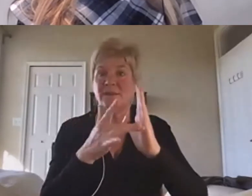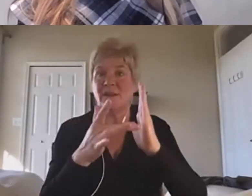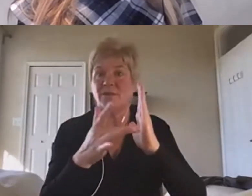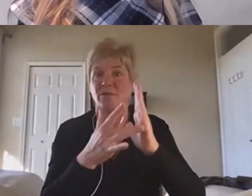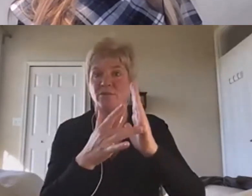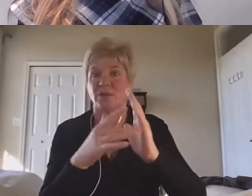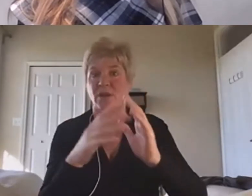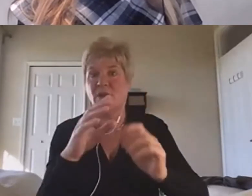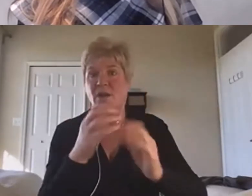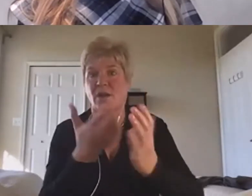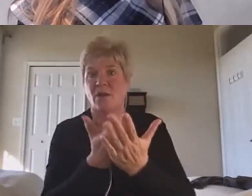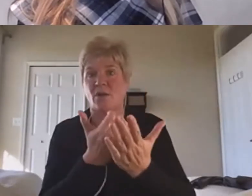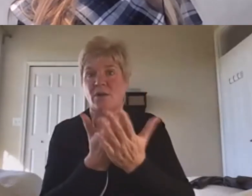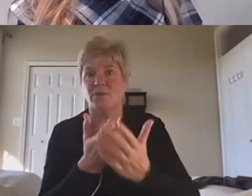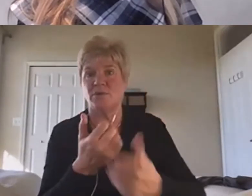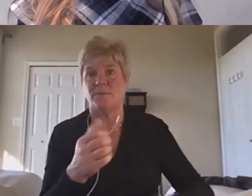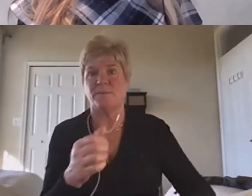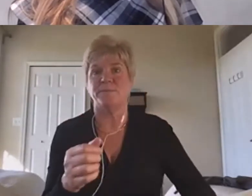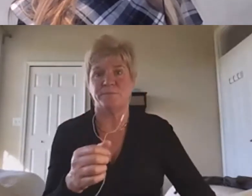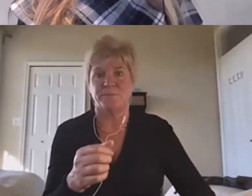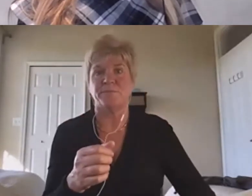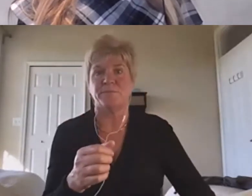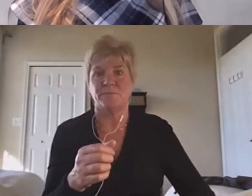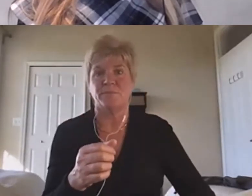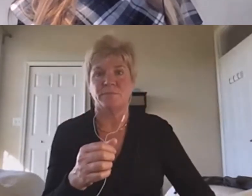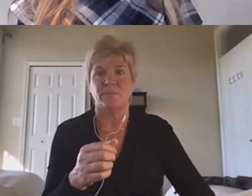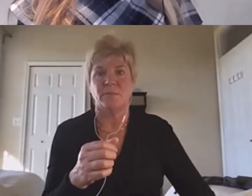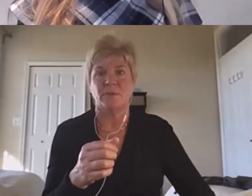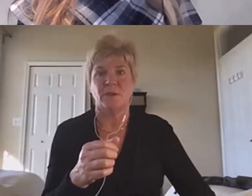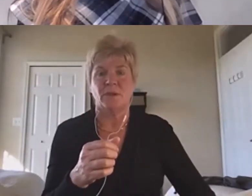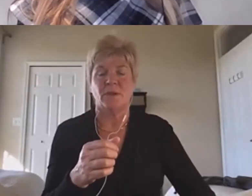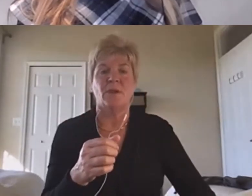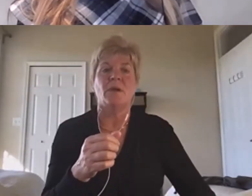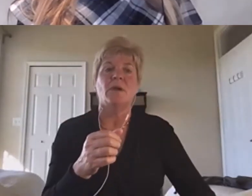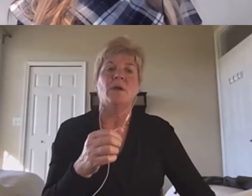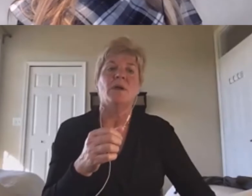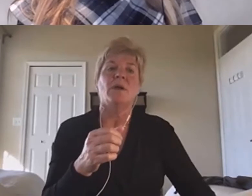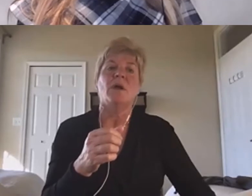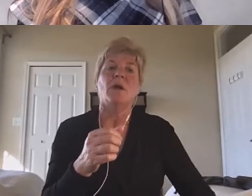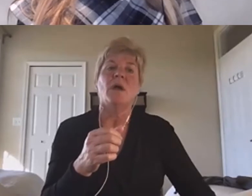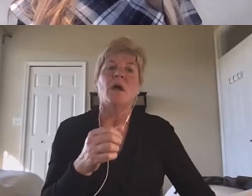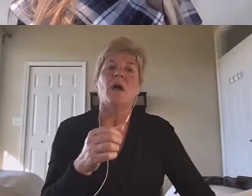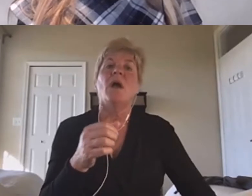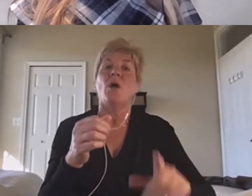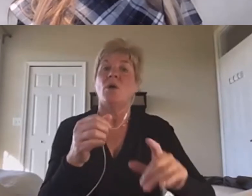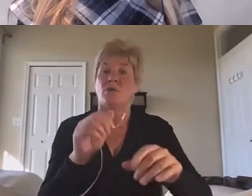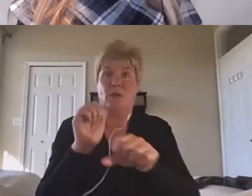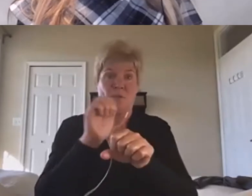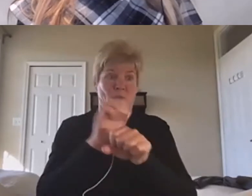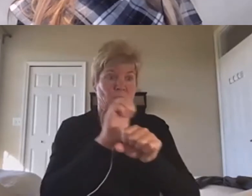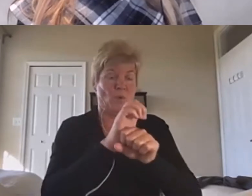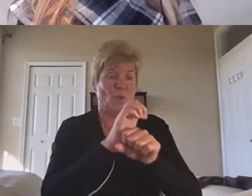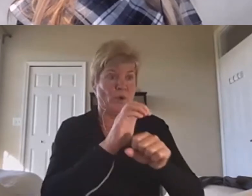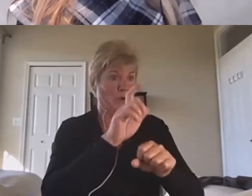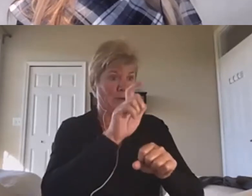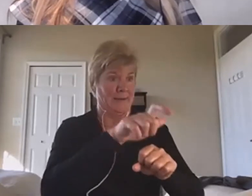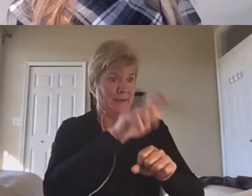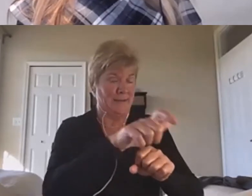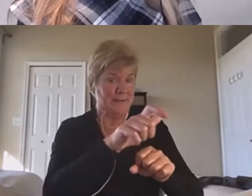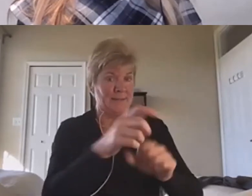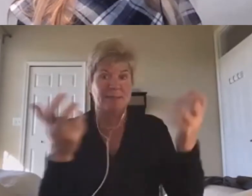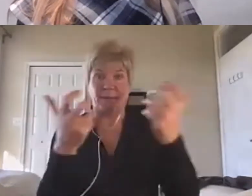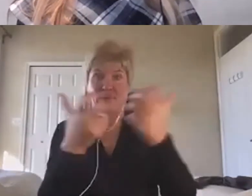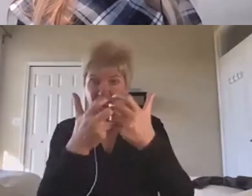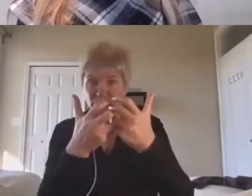being able to look at the skills. But it always begins with, what is it that the employer needs? And then, does it match what the employee wants?